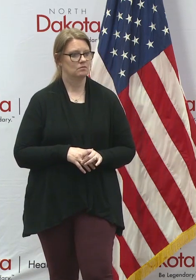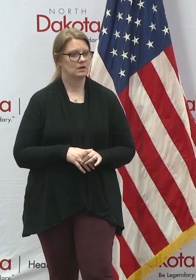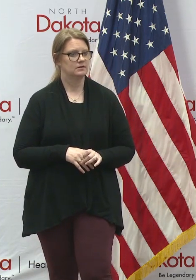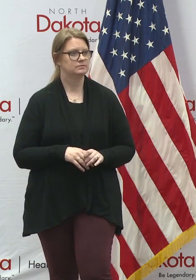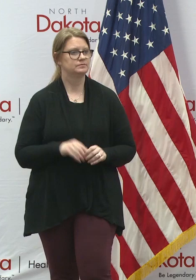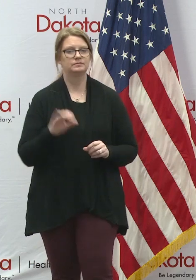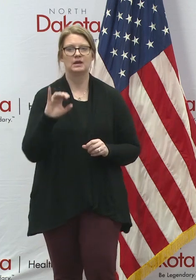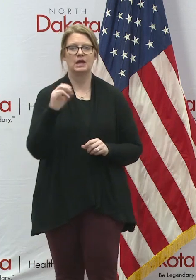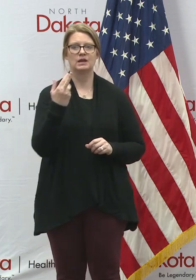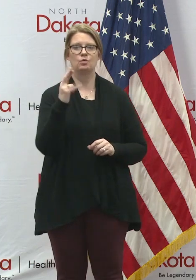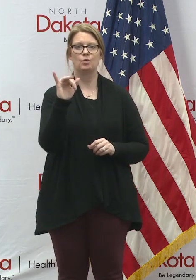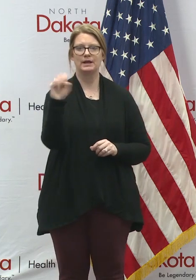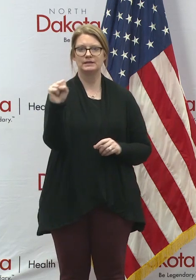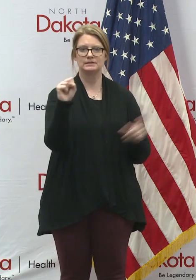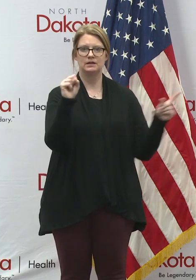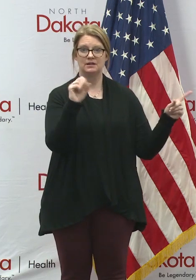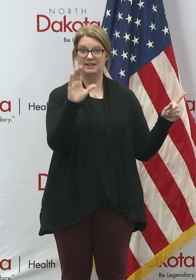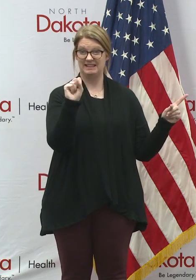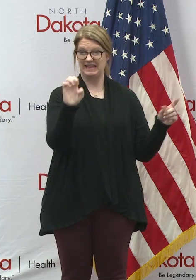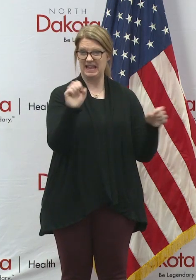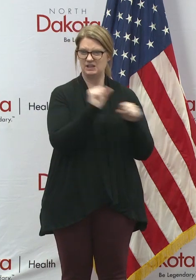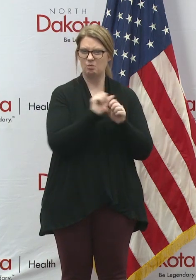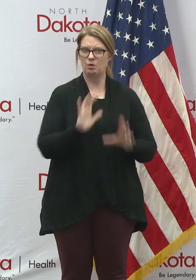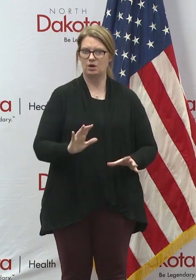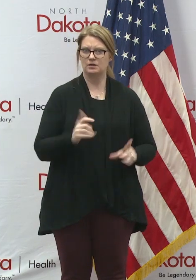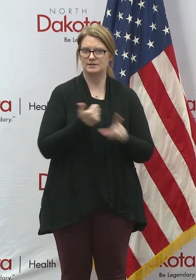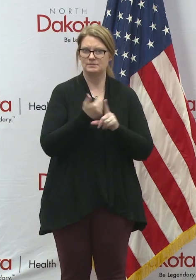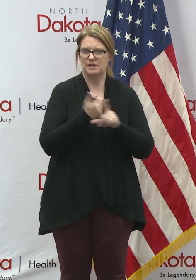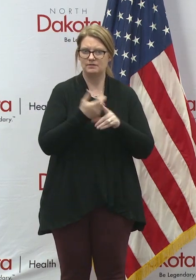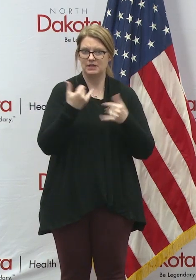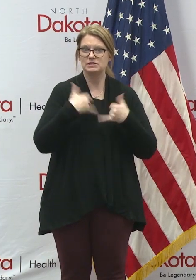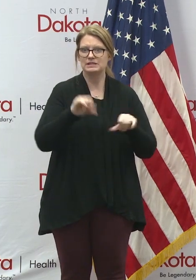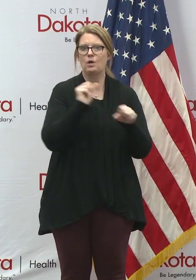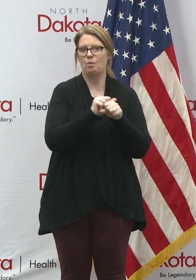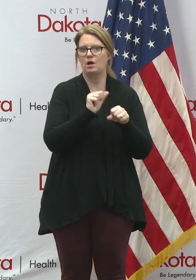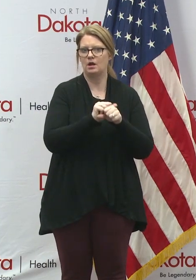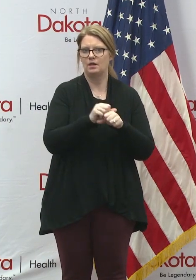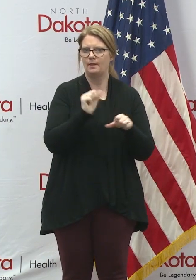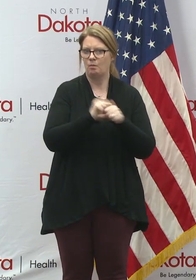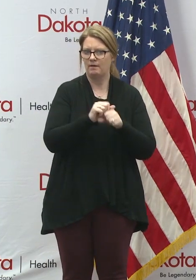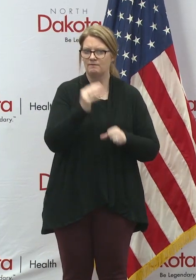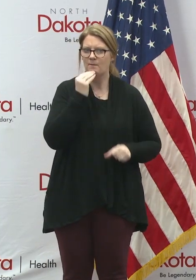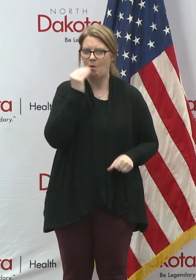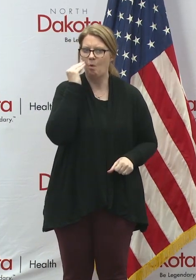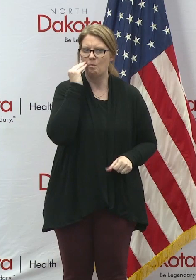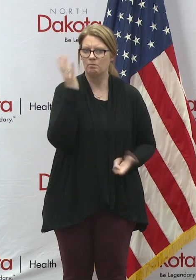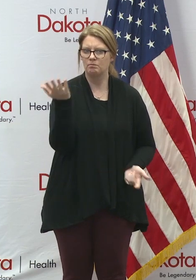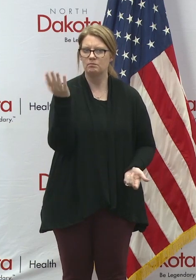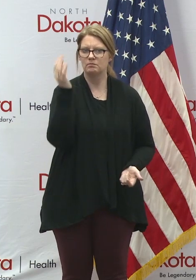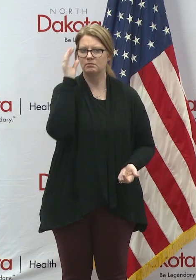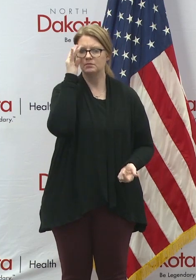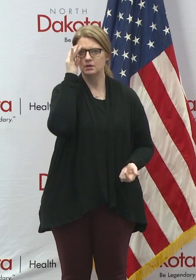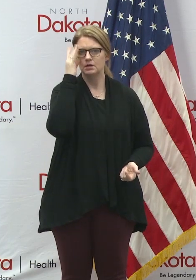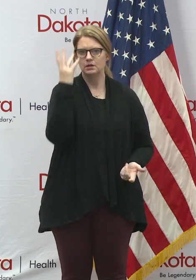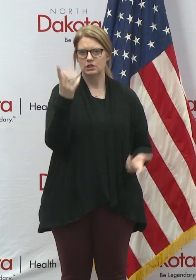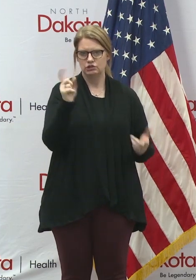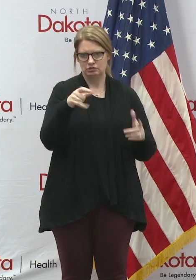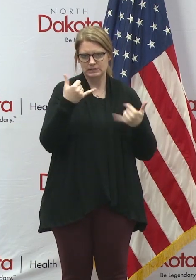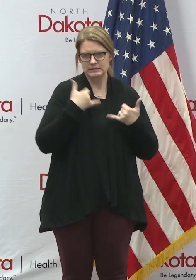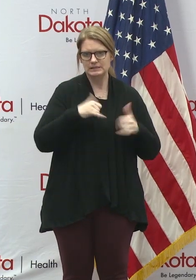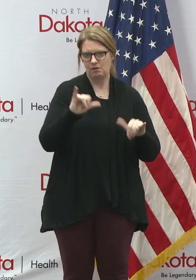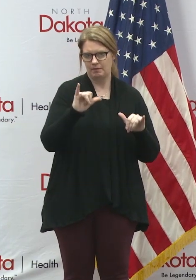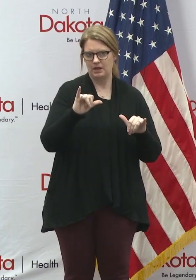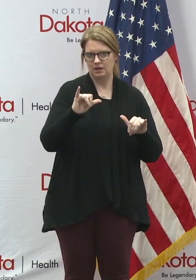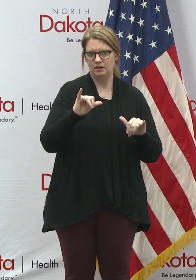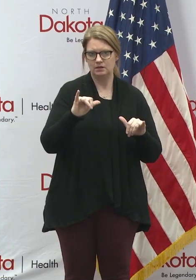And, Chris, I would just say the caseworkers we have are working from home. They're still working. Uh, but so there, there should still be a way to,